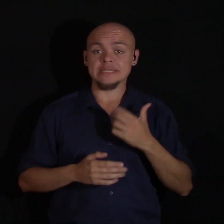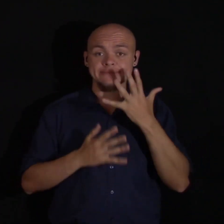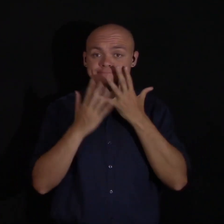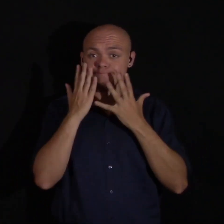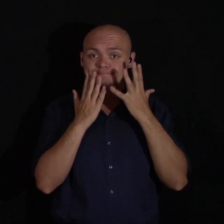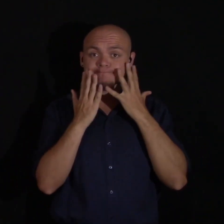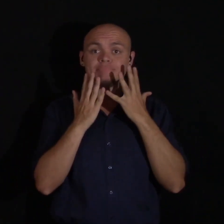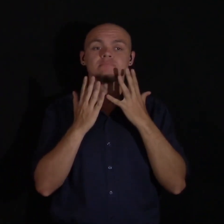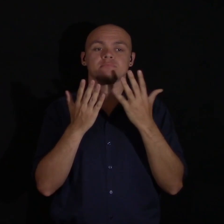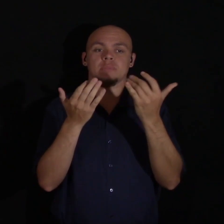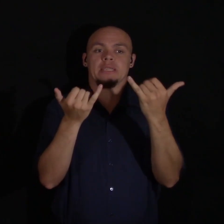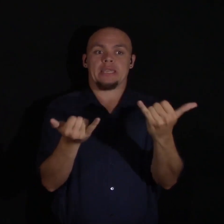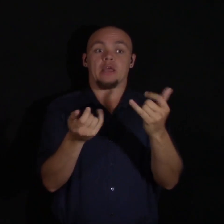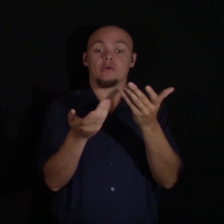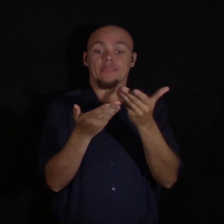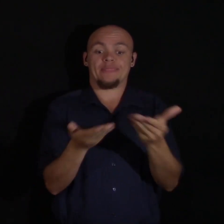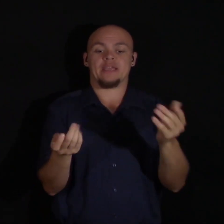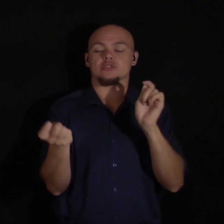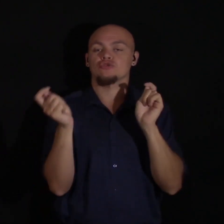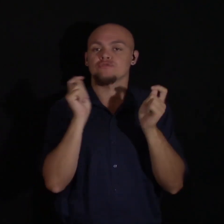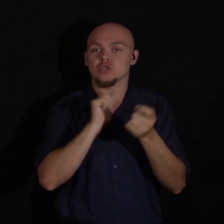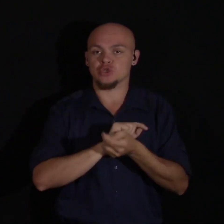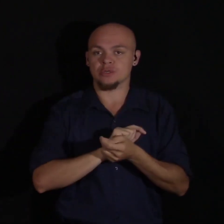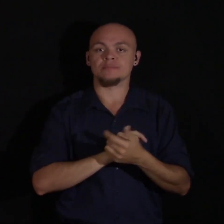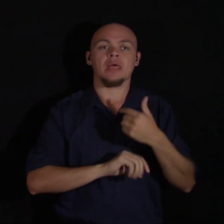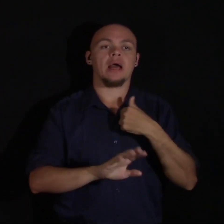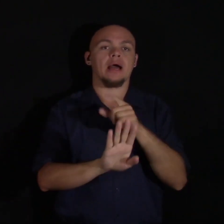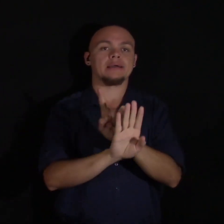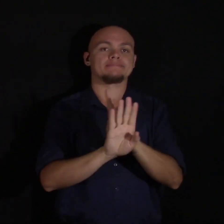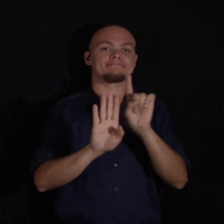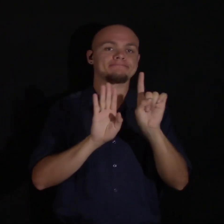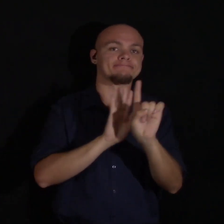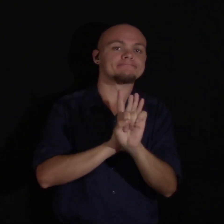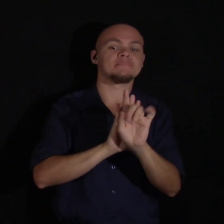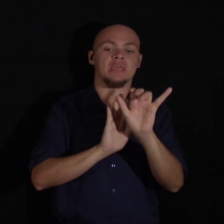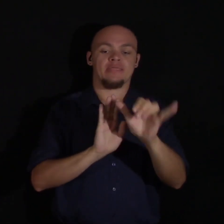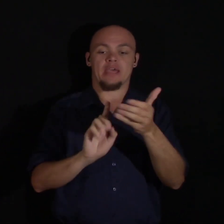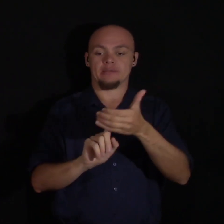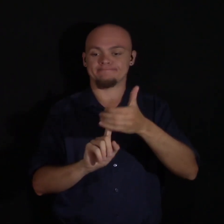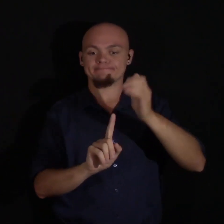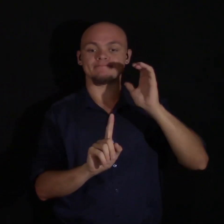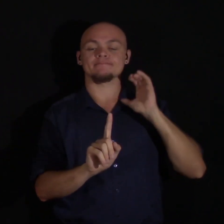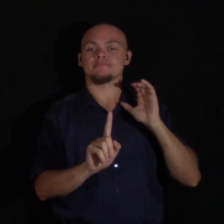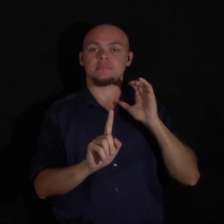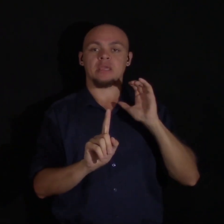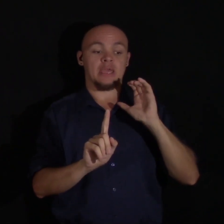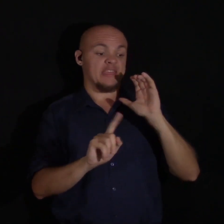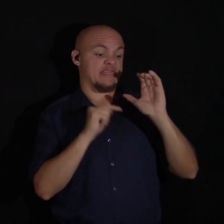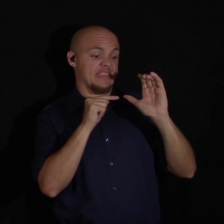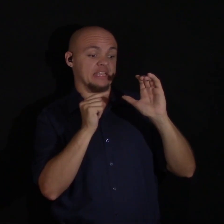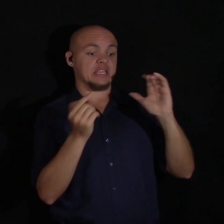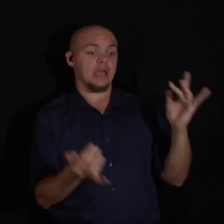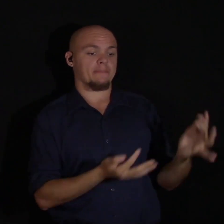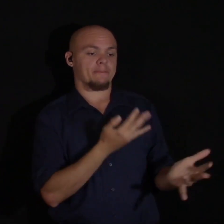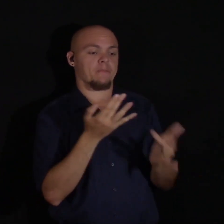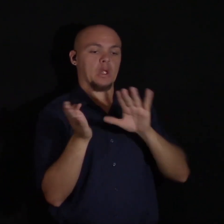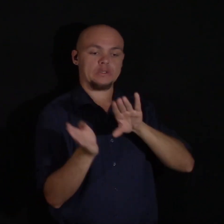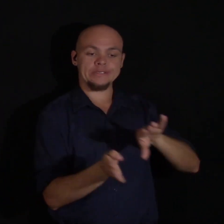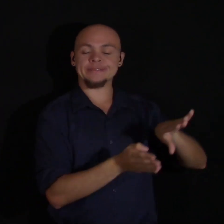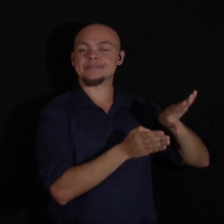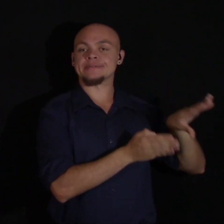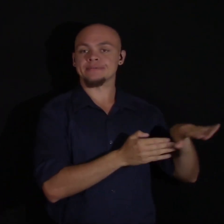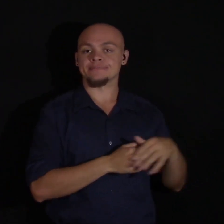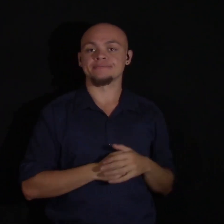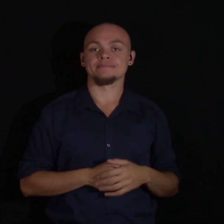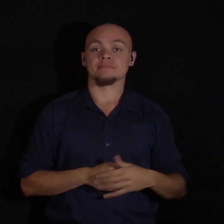But things have changed. I came out. I shed that skin and set fire to the facade. I came out